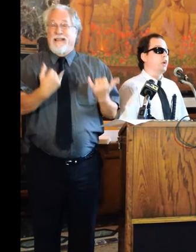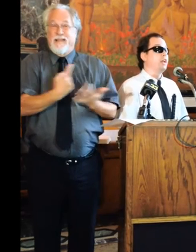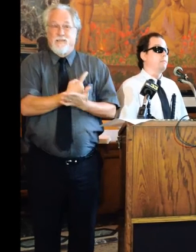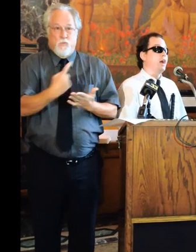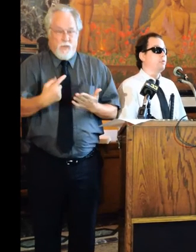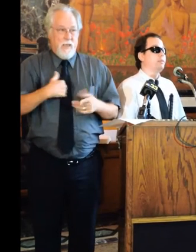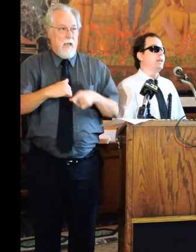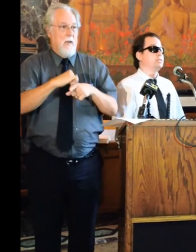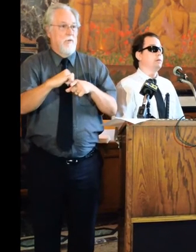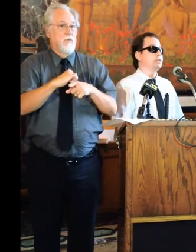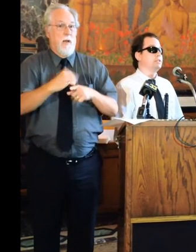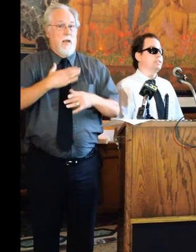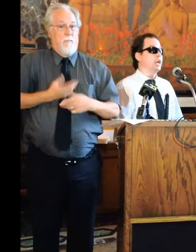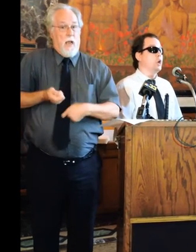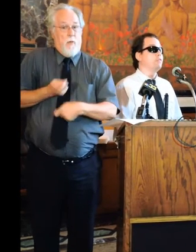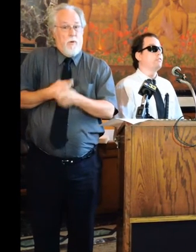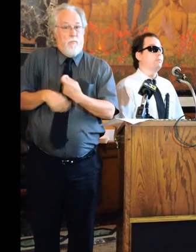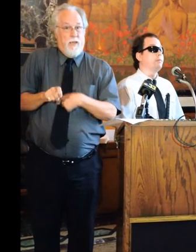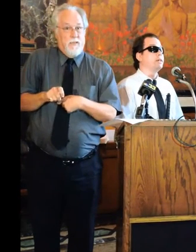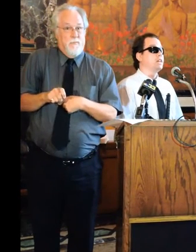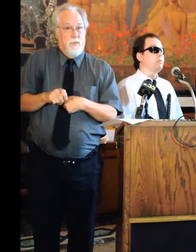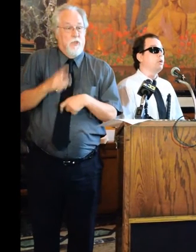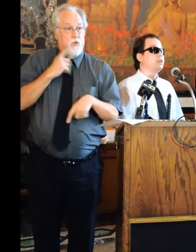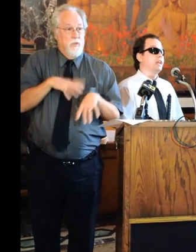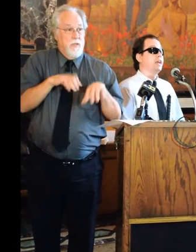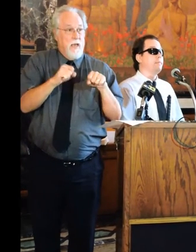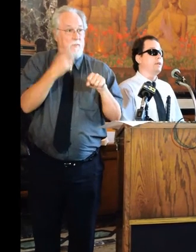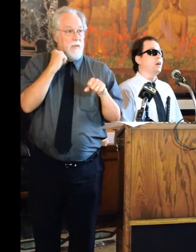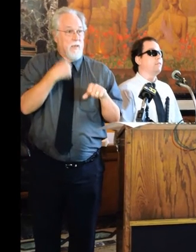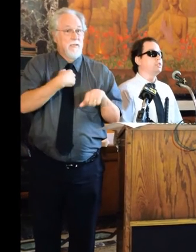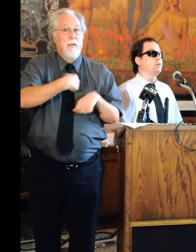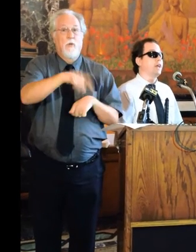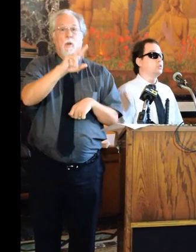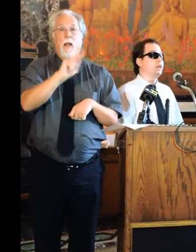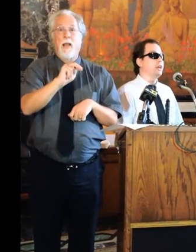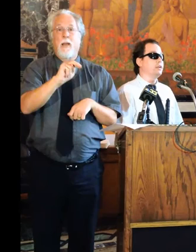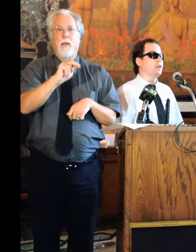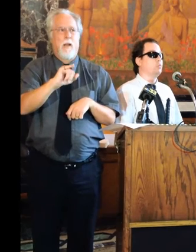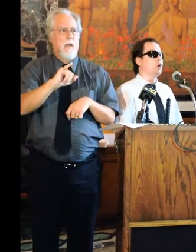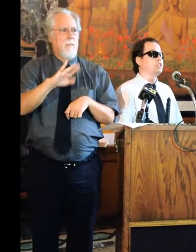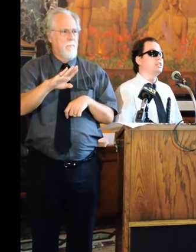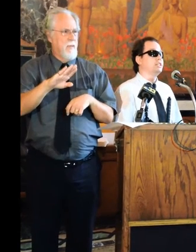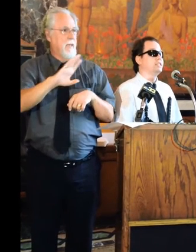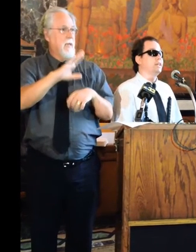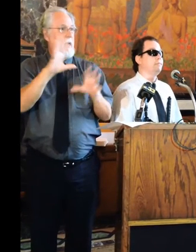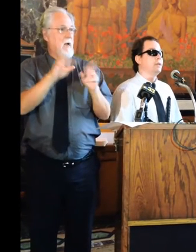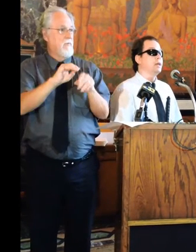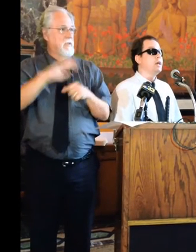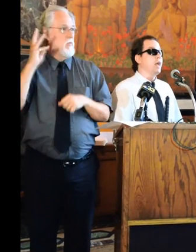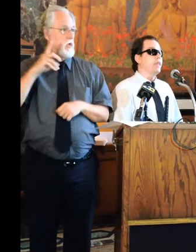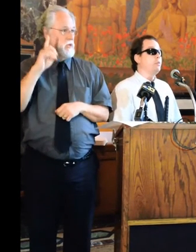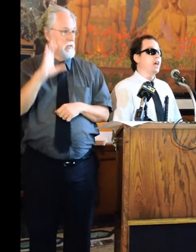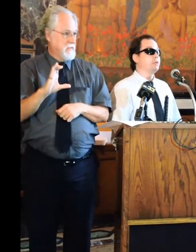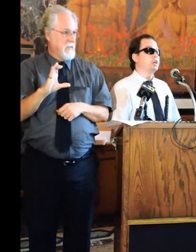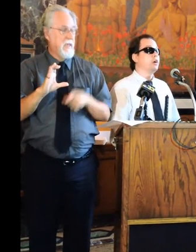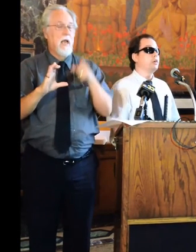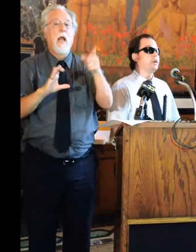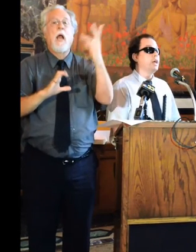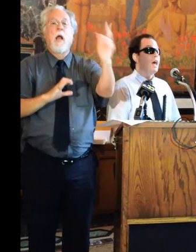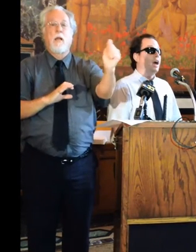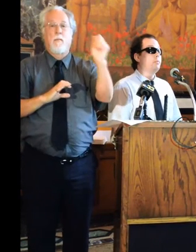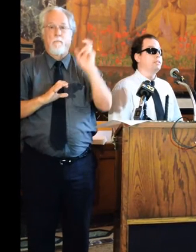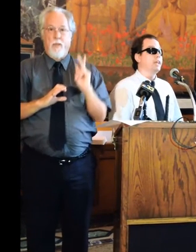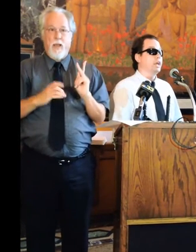week, I am training my replacement to take over for me. Because, I'll be going to the NIV conference on next week in Washington, D.C. And, then, when I